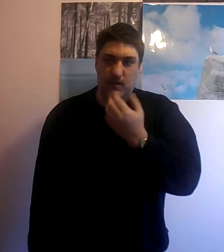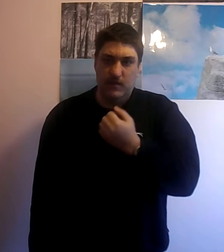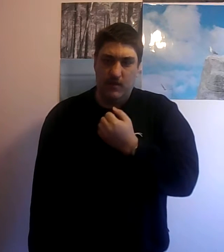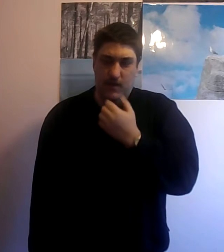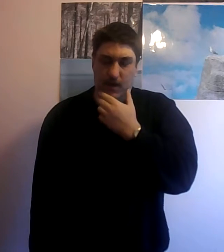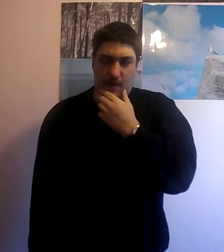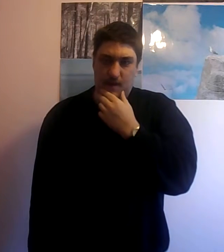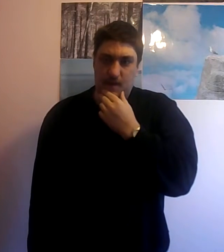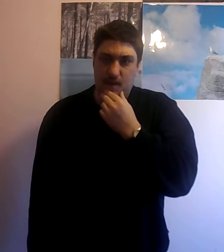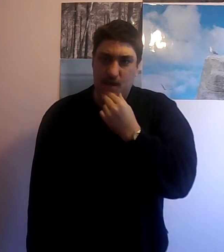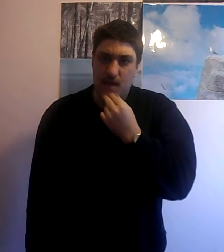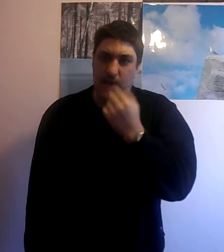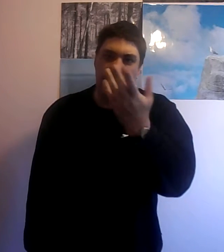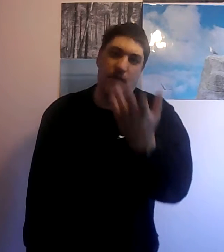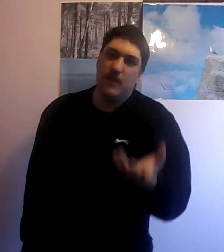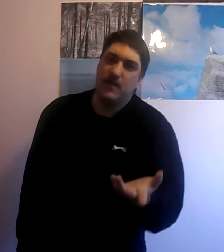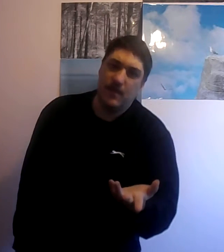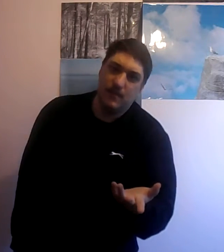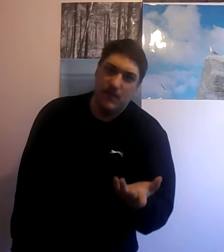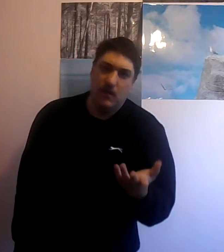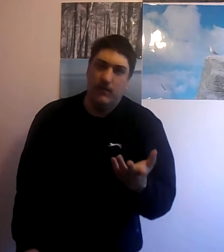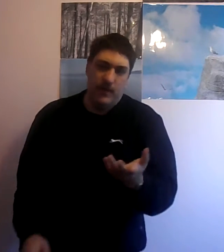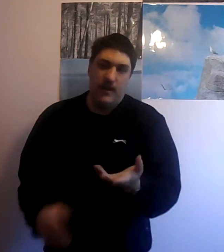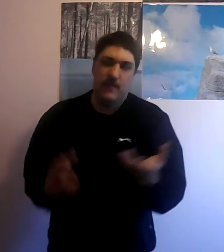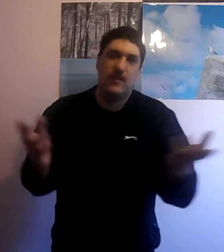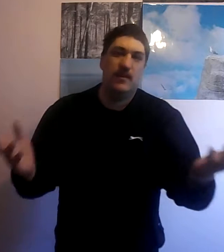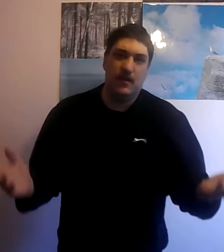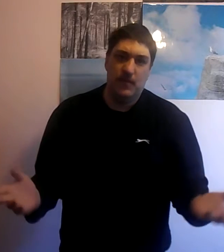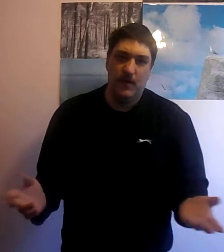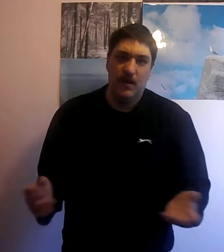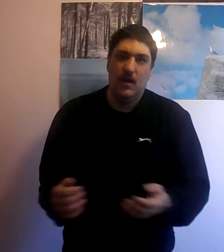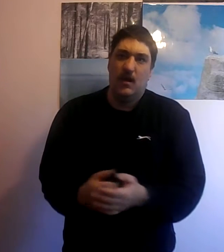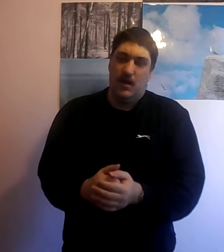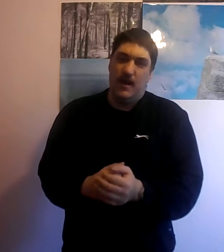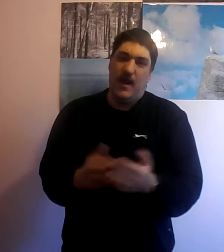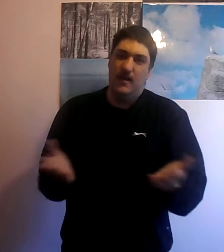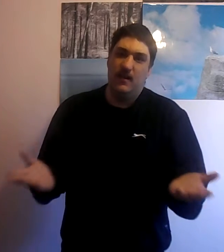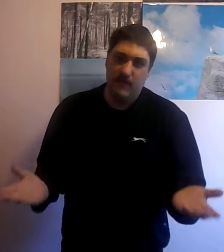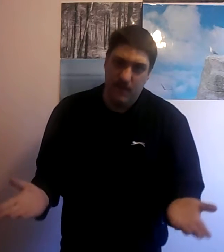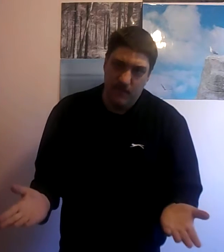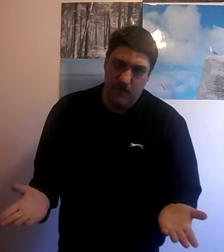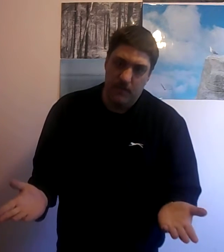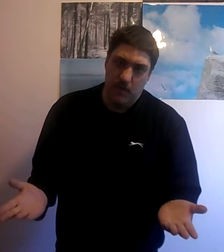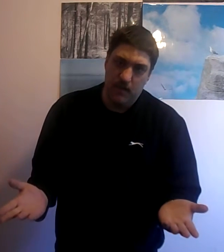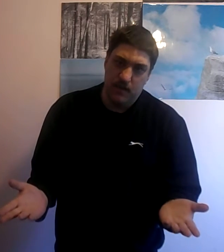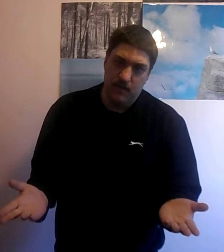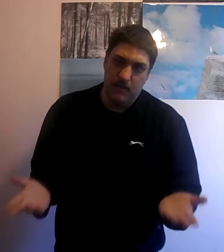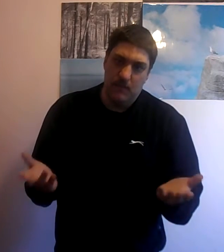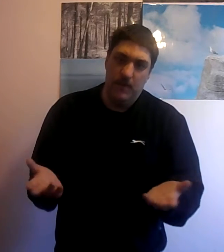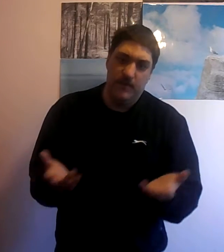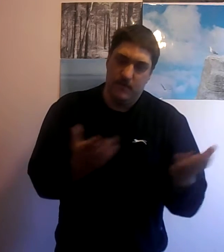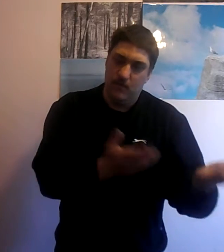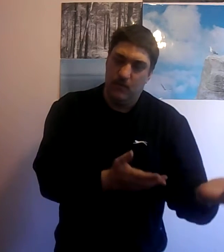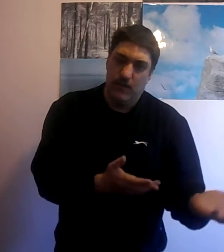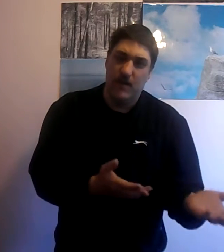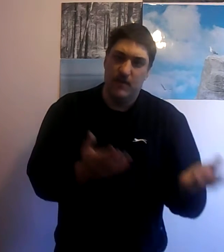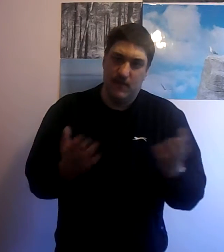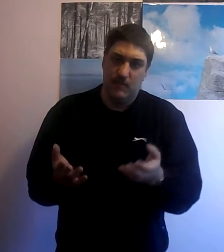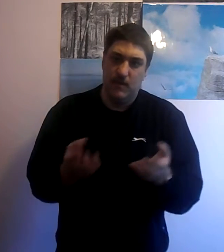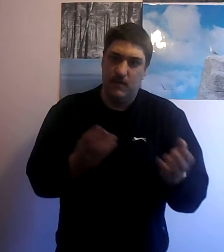toxic gases now somebody said to me oh they're acidic but again if you've got the space the money to do all that you've got the money to